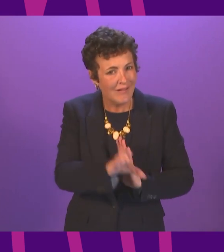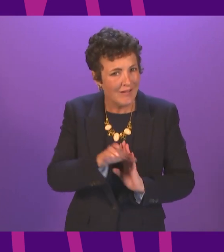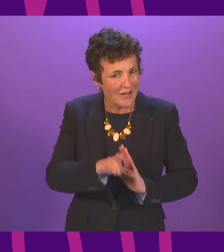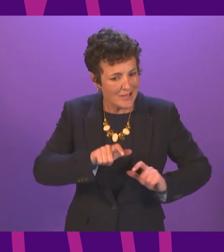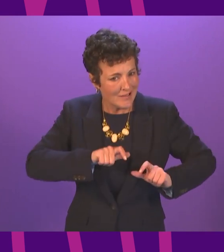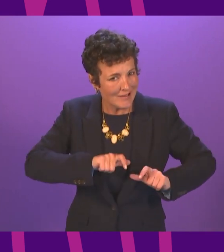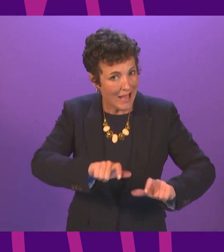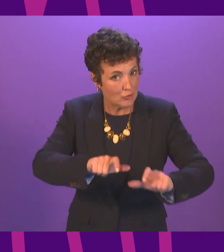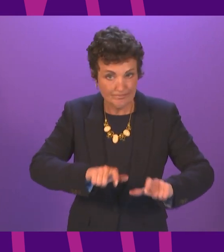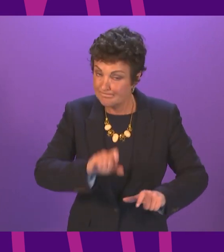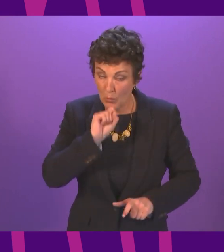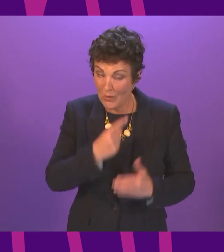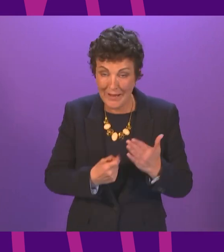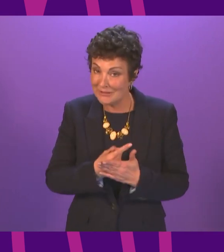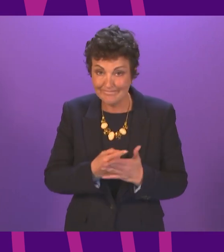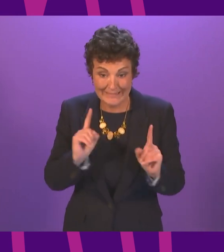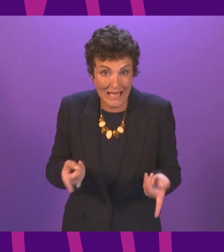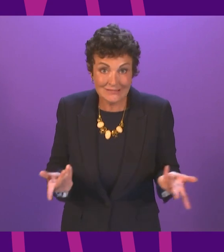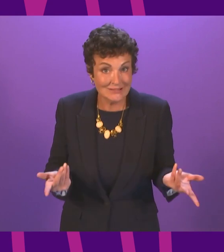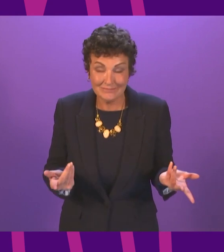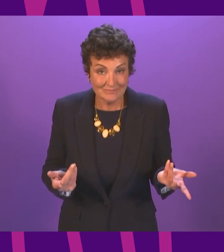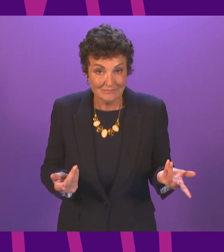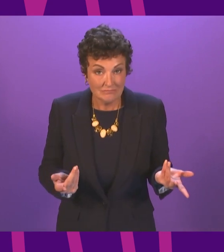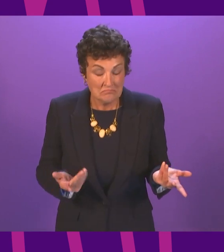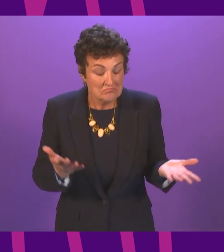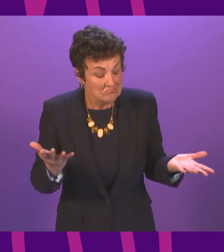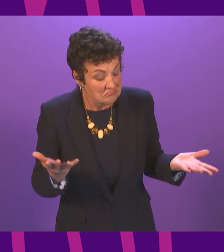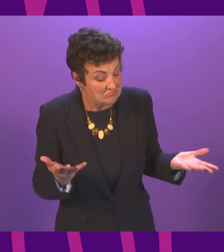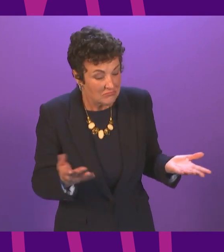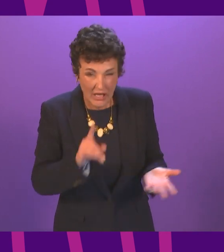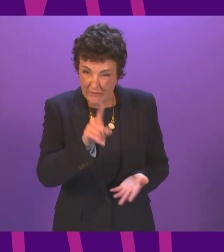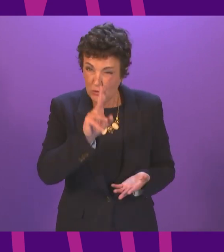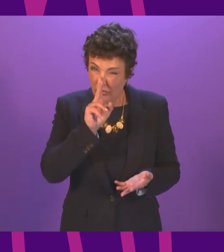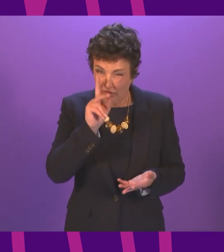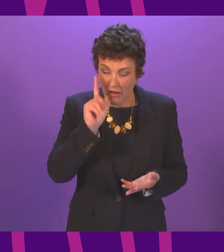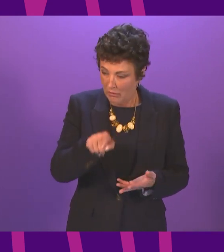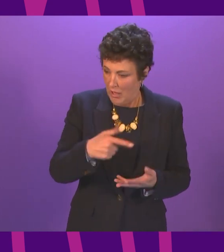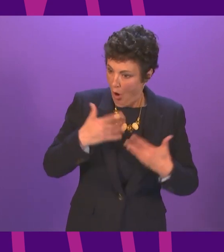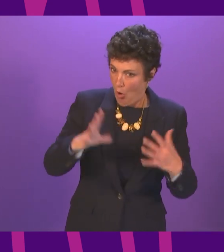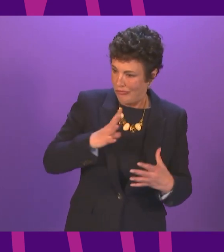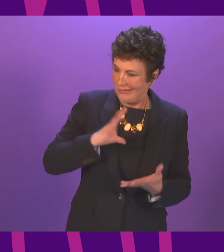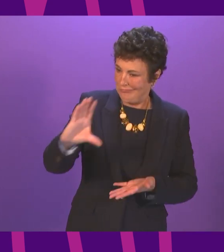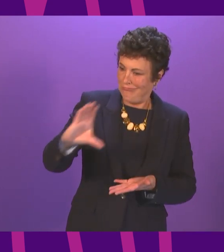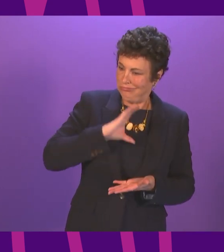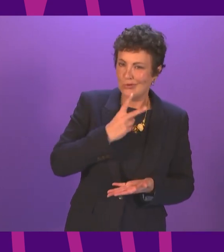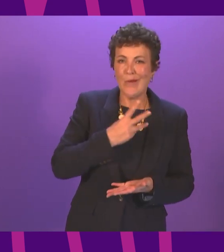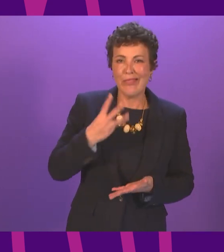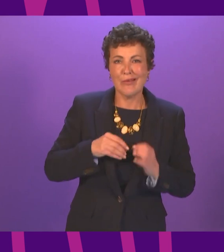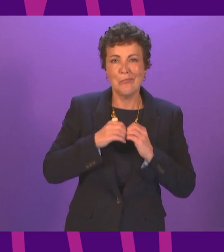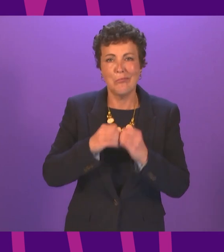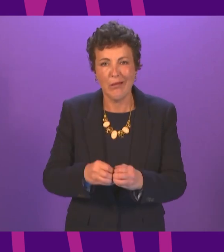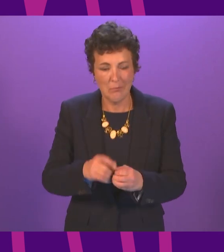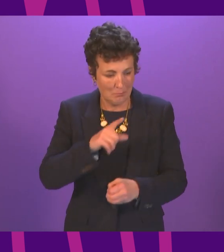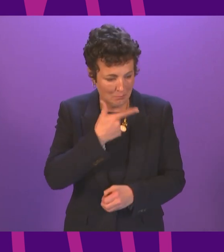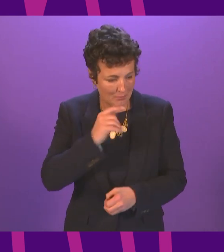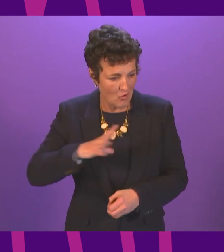on an indefinite and ongoing basis. And even with that, we see rising unemployment, people losing their jobs, businesses